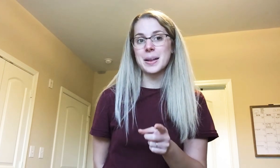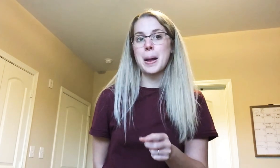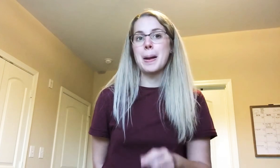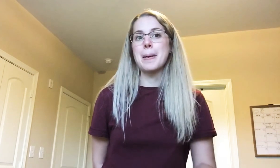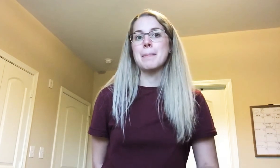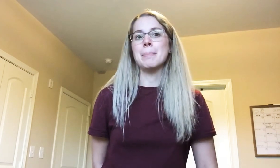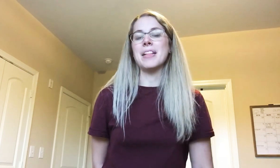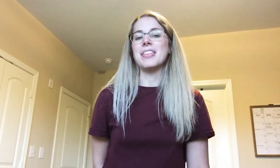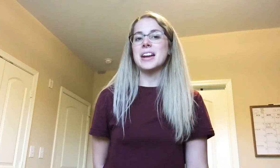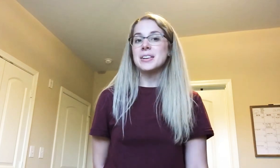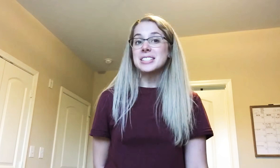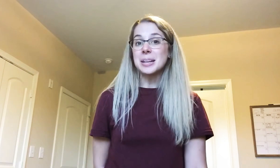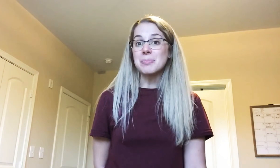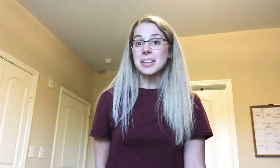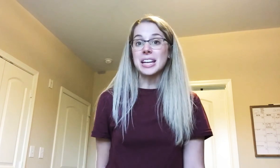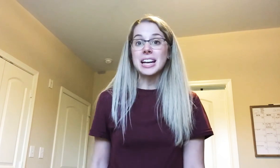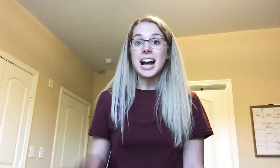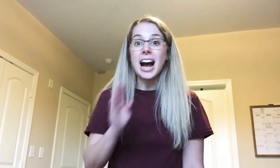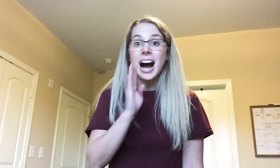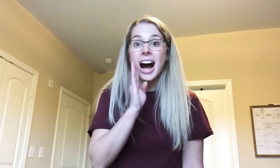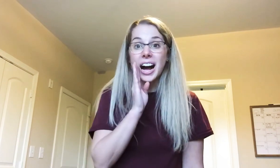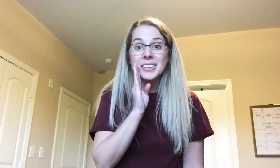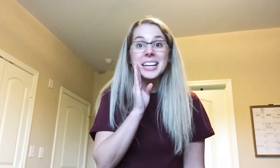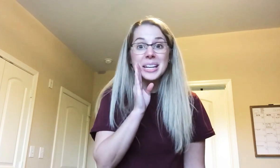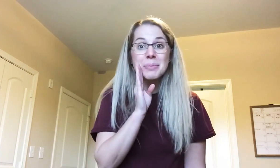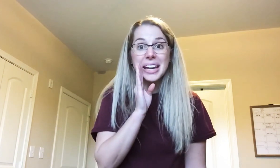But there is something I'll admit.